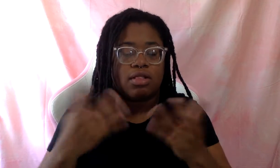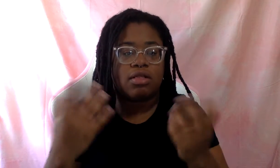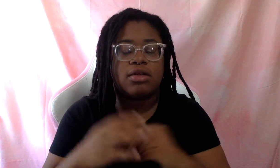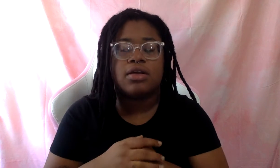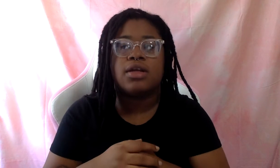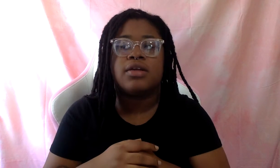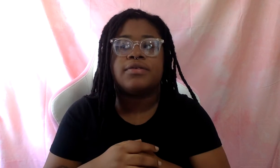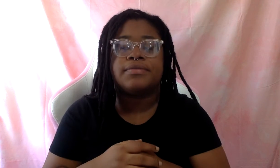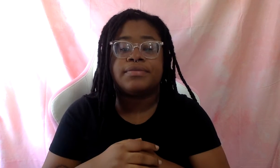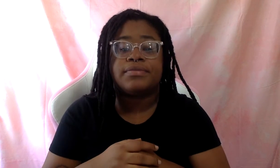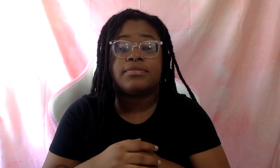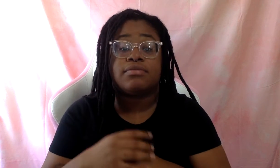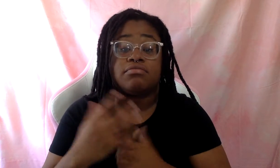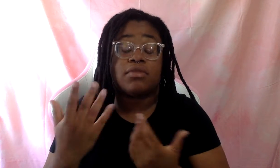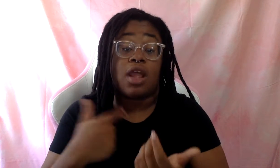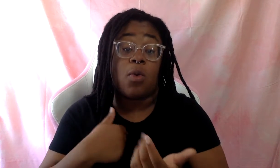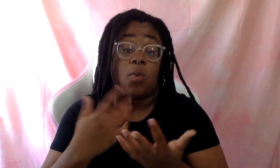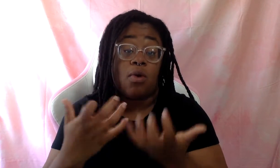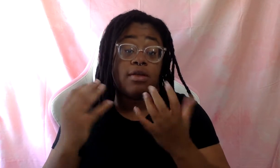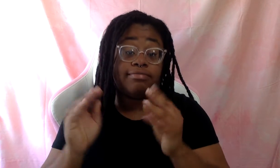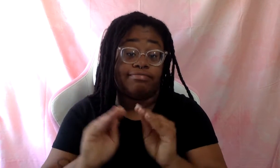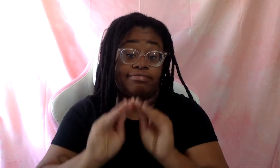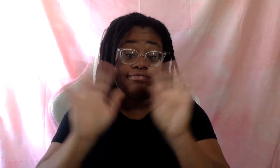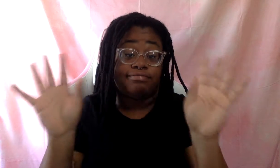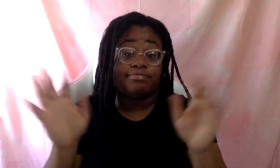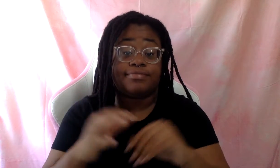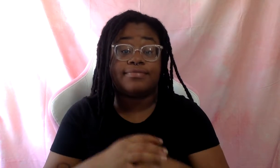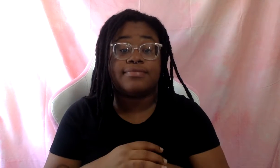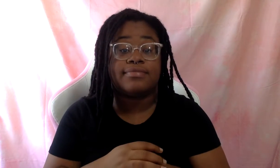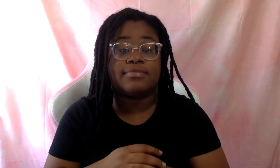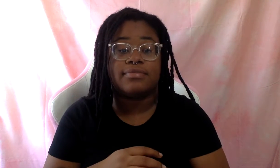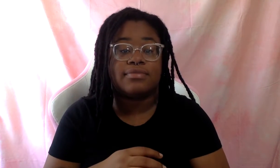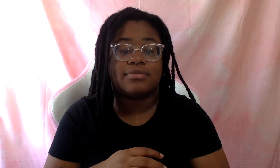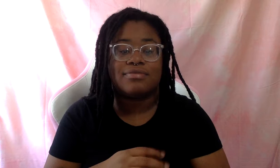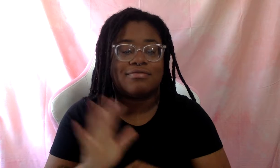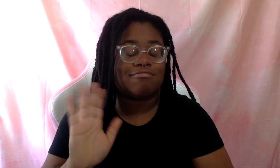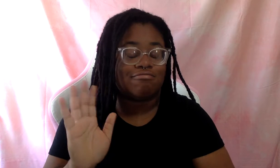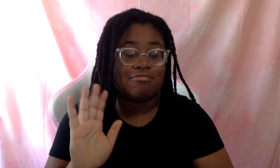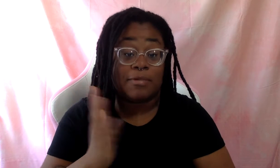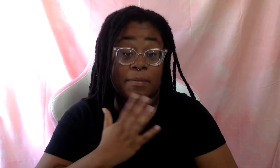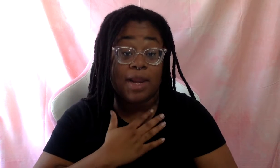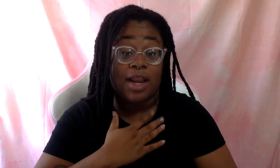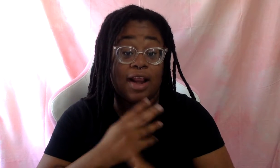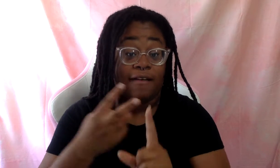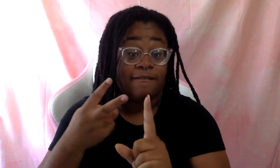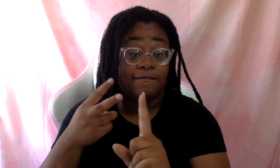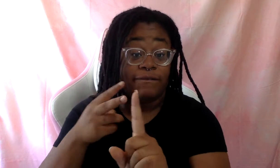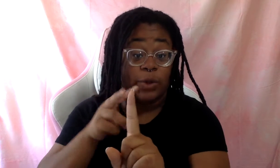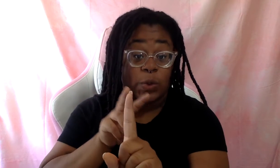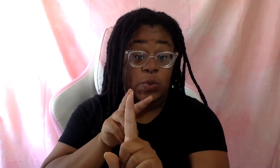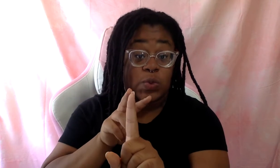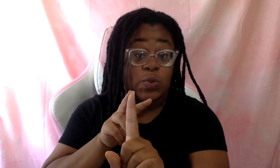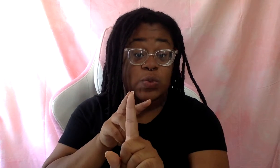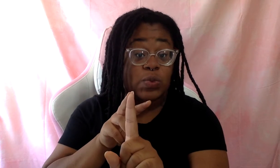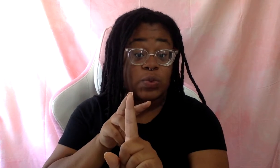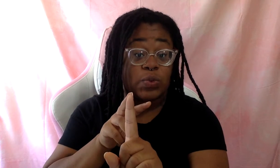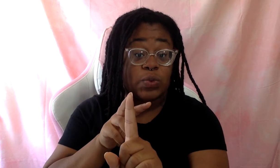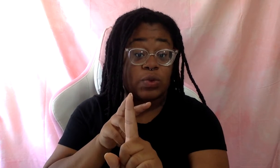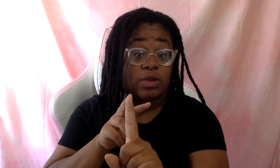want to say, I want to preface, uh, none of my views are the views of the site that currently employs me.